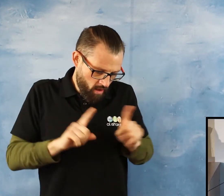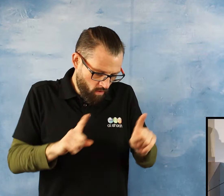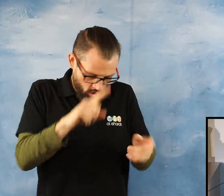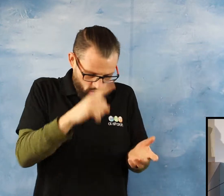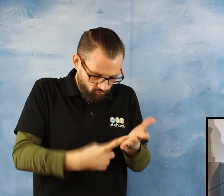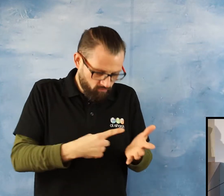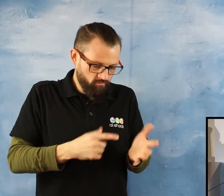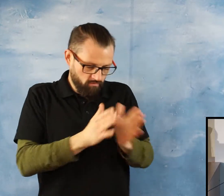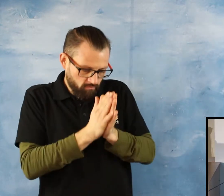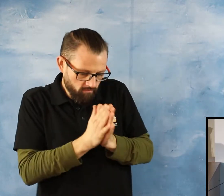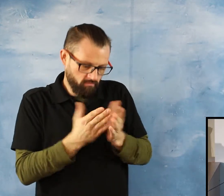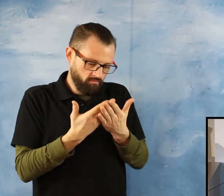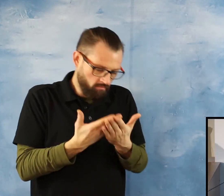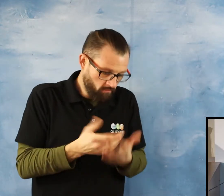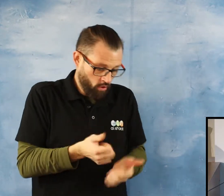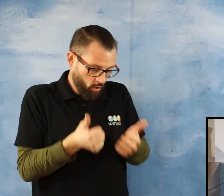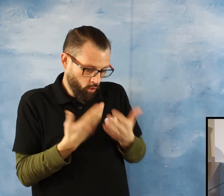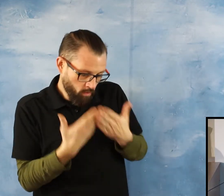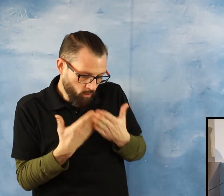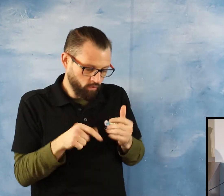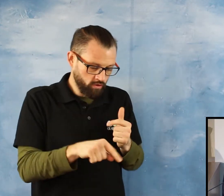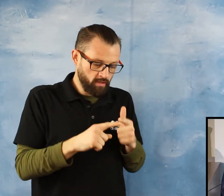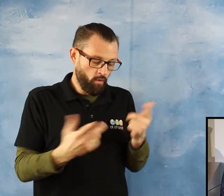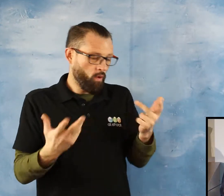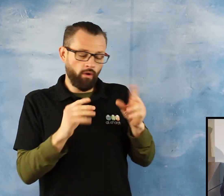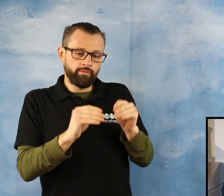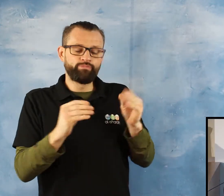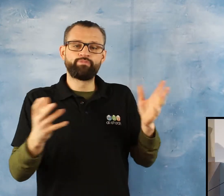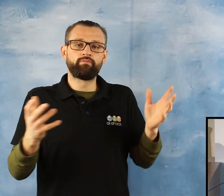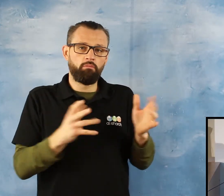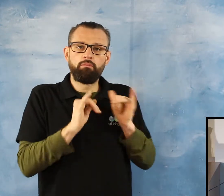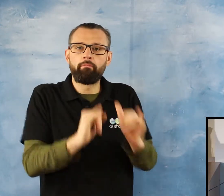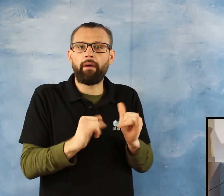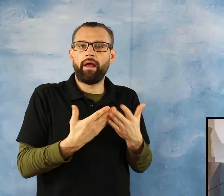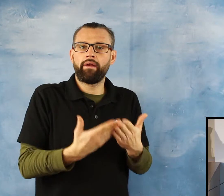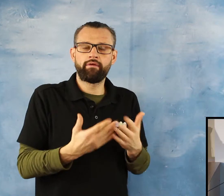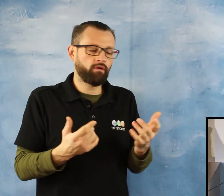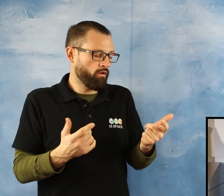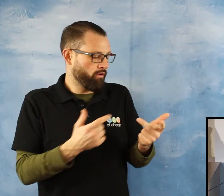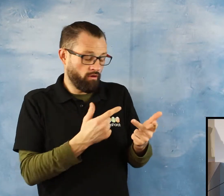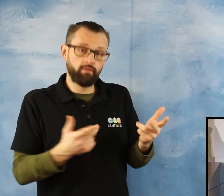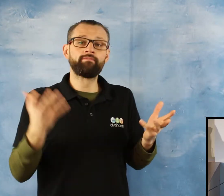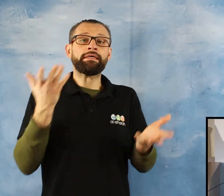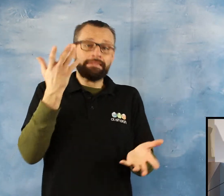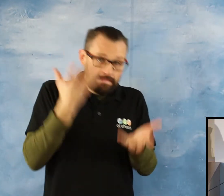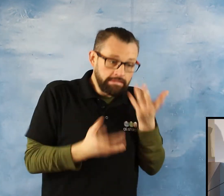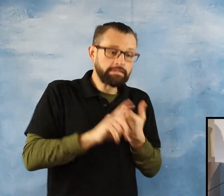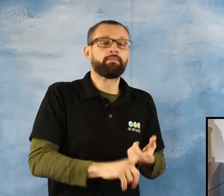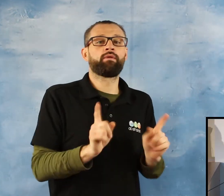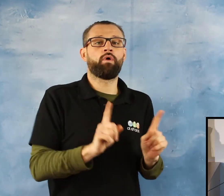Muslim Or is a bad one That all depends Upon the parents So we